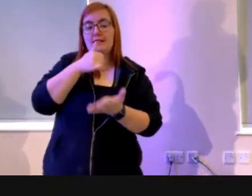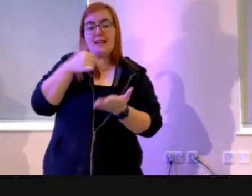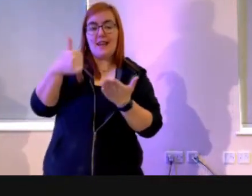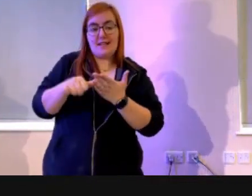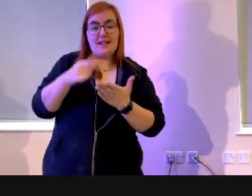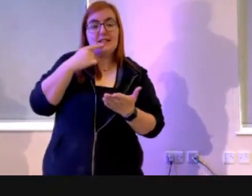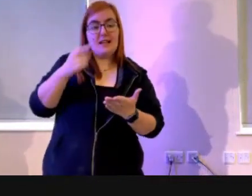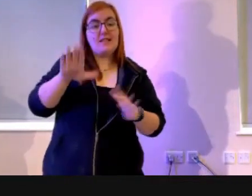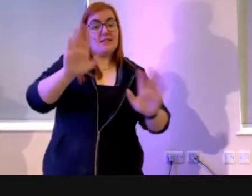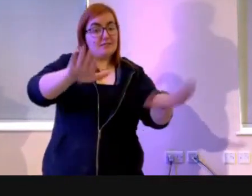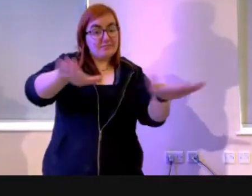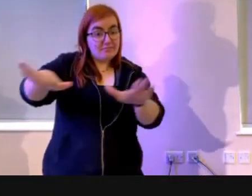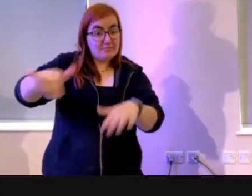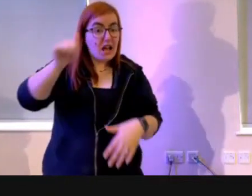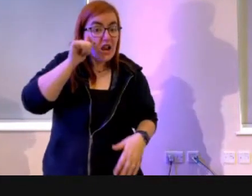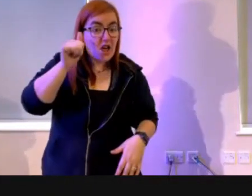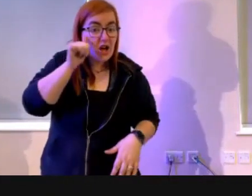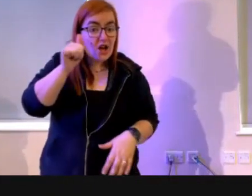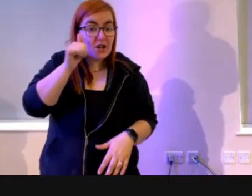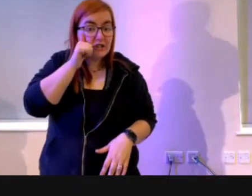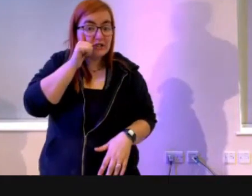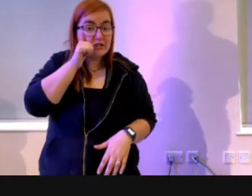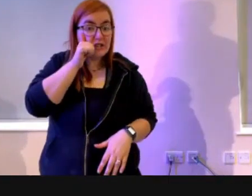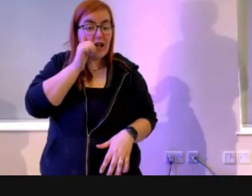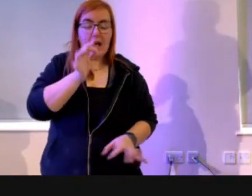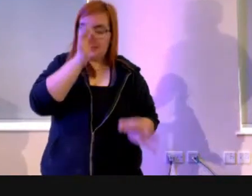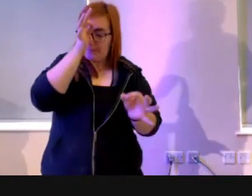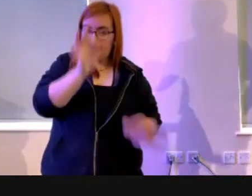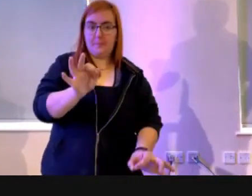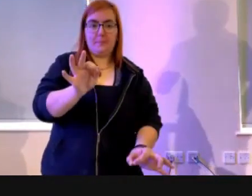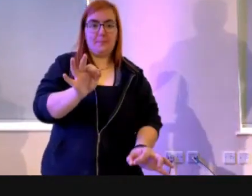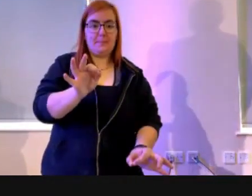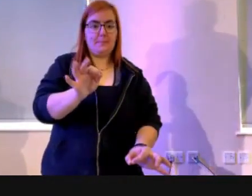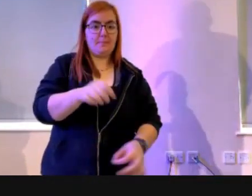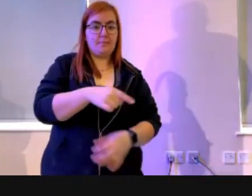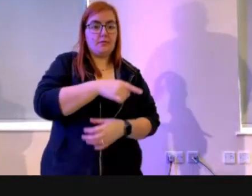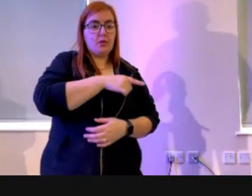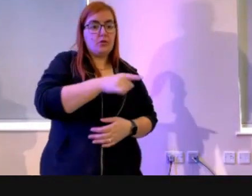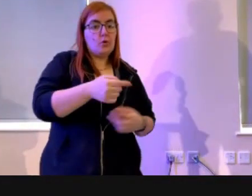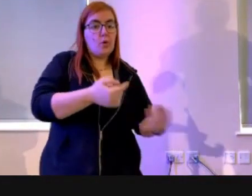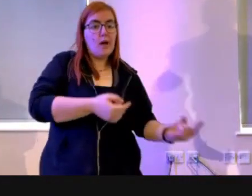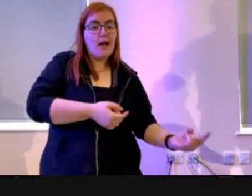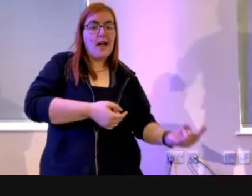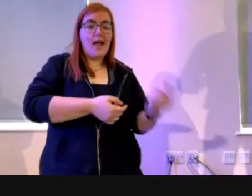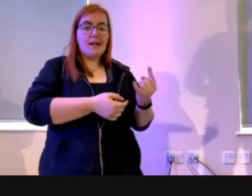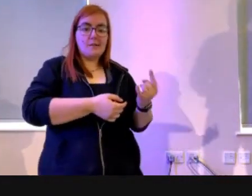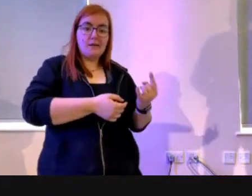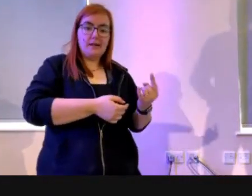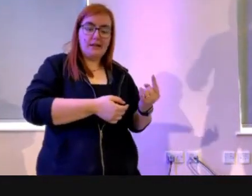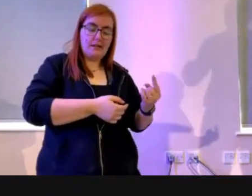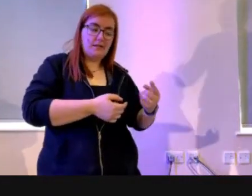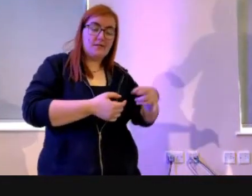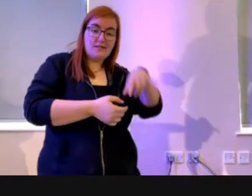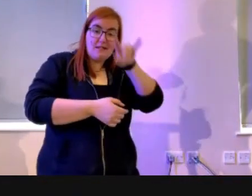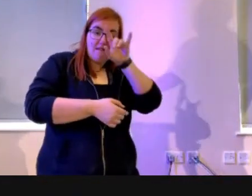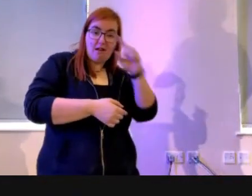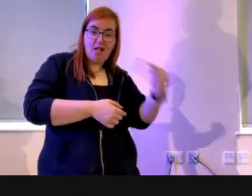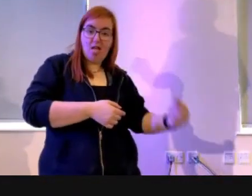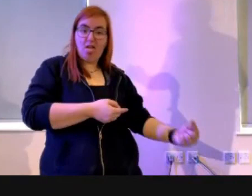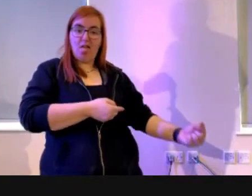says, Be alert and of sober mind. Your enemy, the devil, prowls around like a